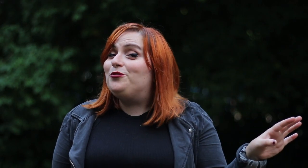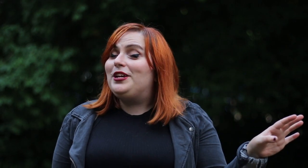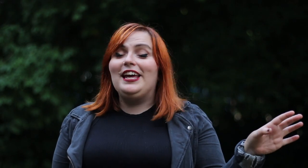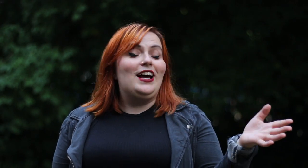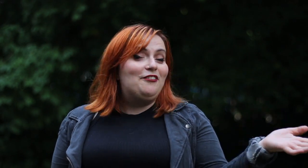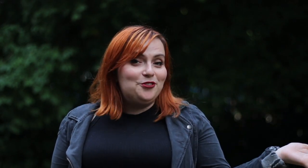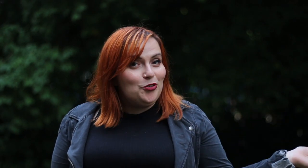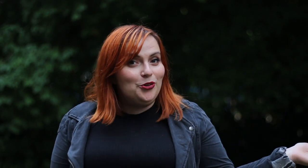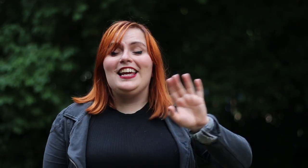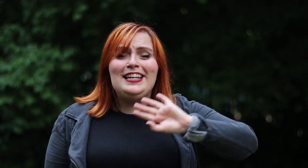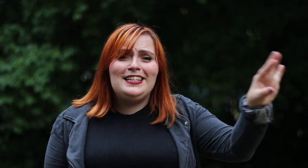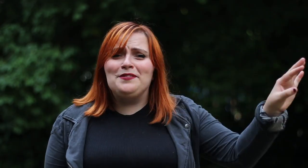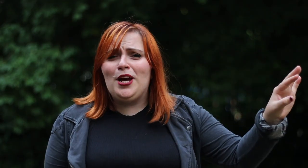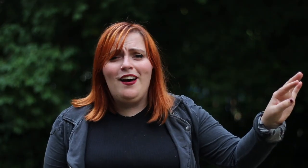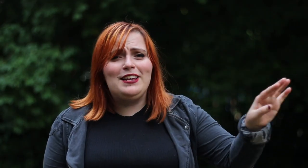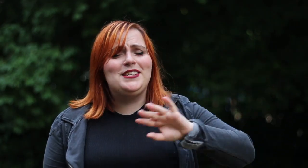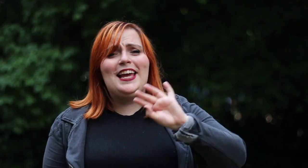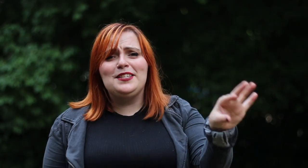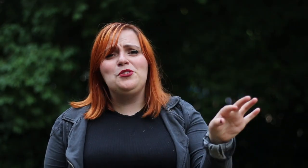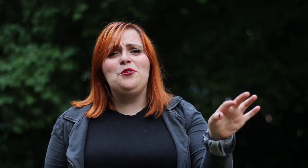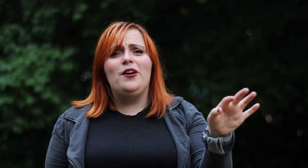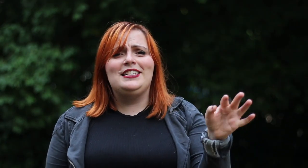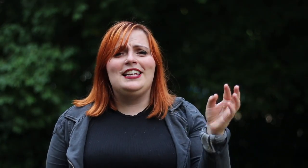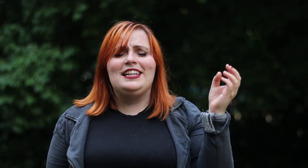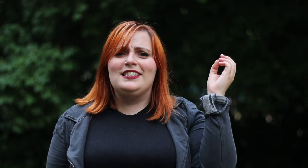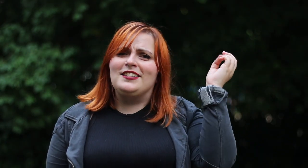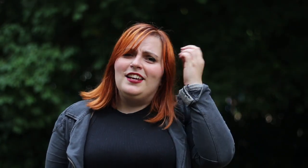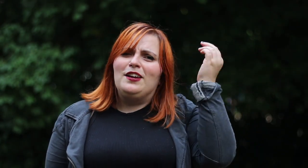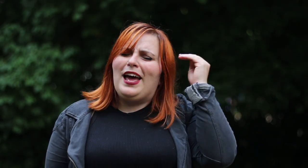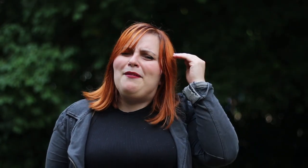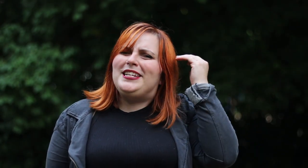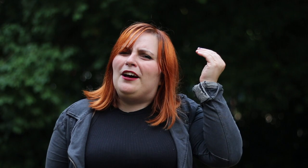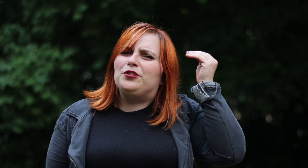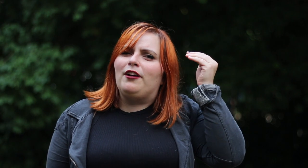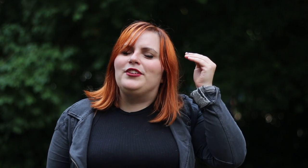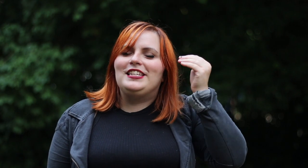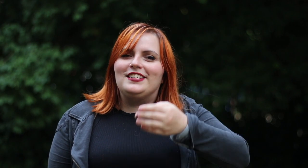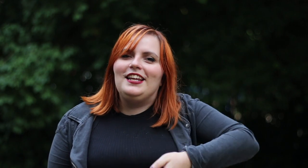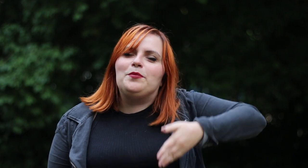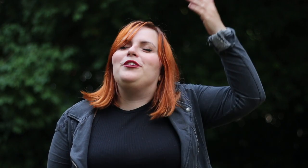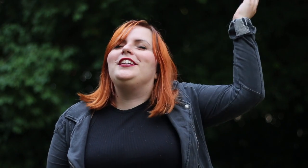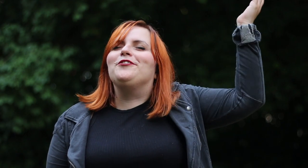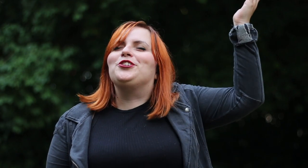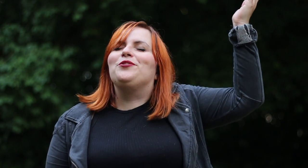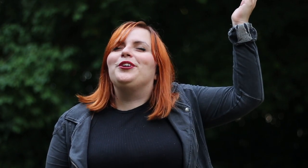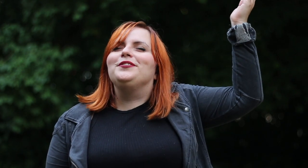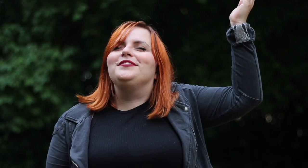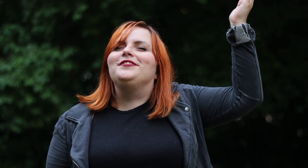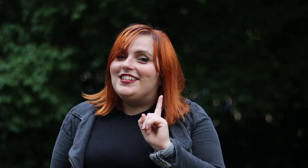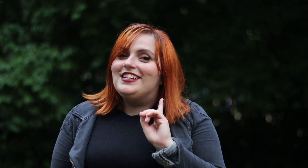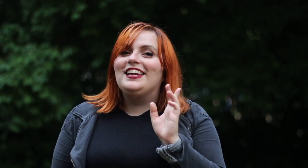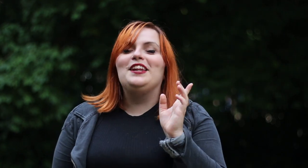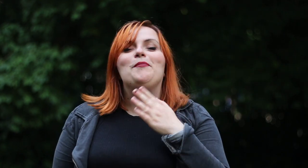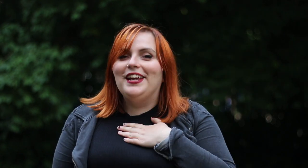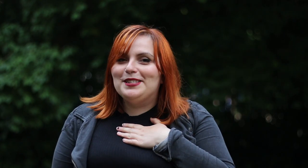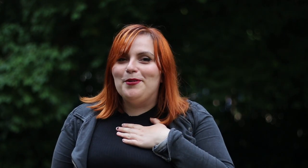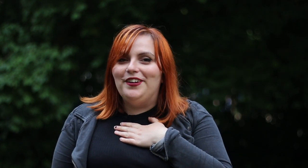all year after all. It needs some time to get some new ideas, empty out the crevices, let the breeze rush through. And that, in my experience,